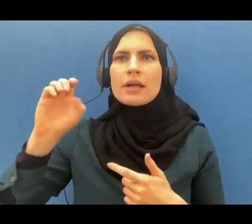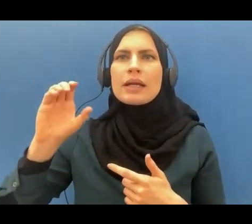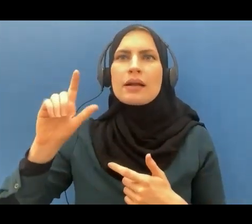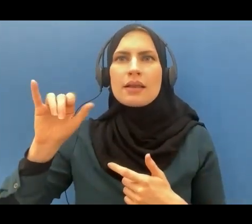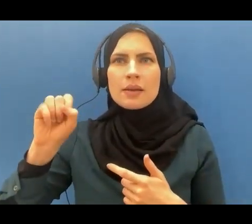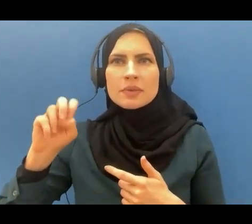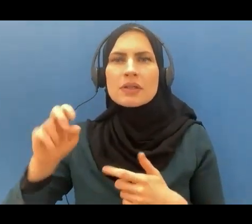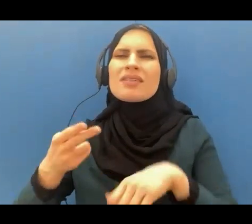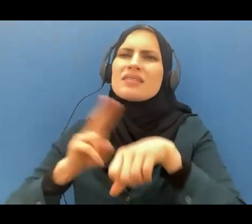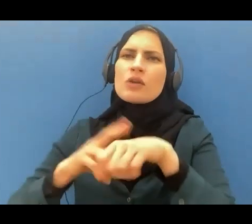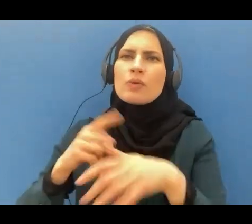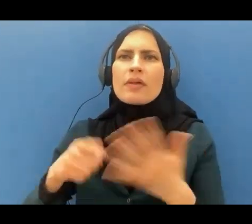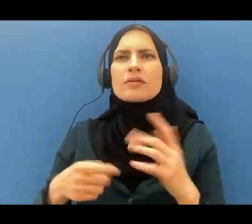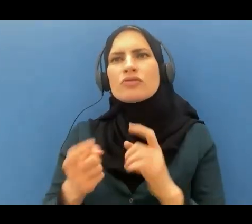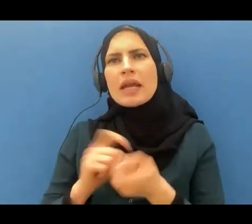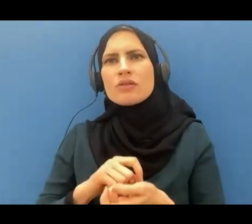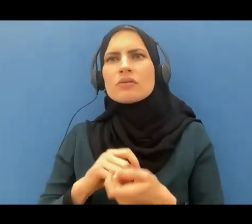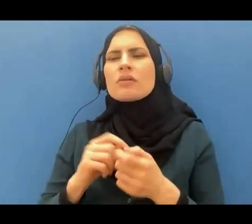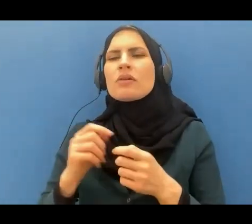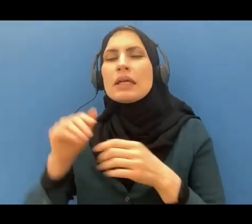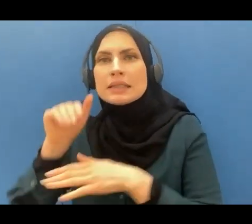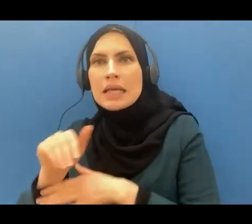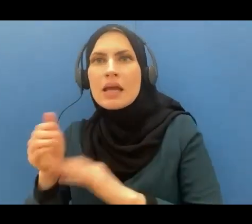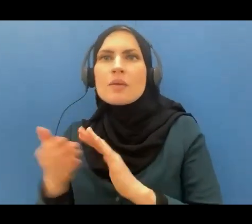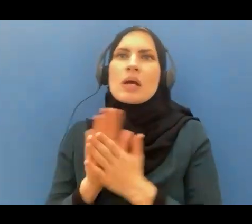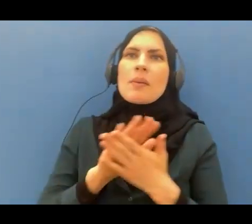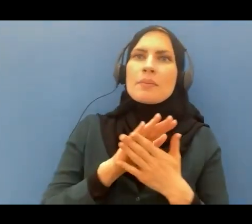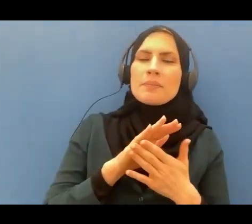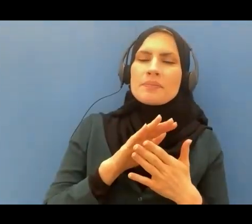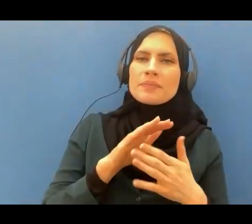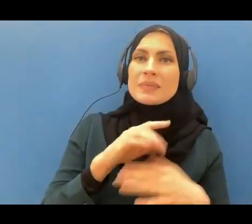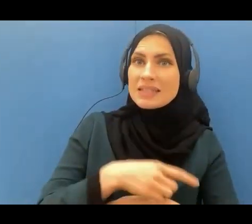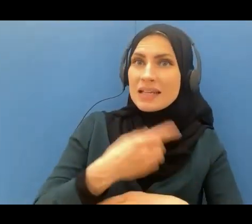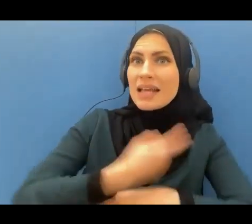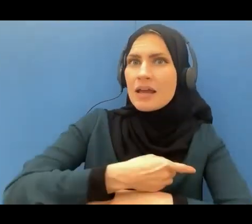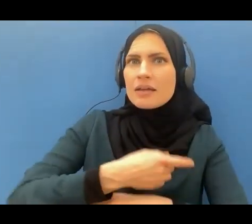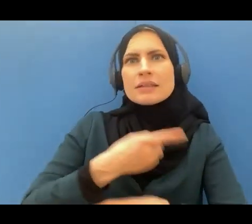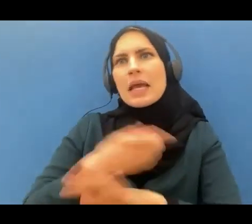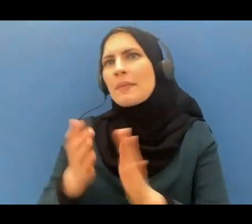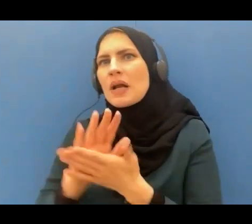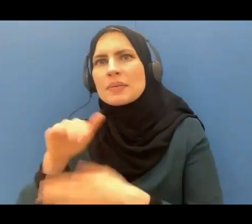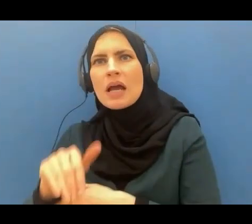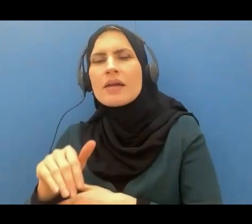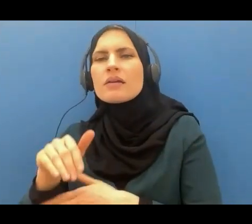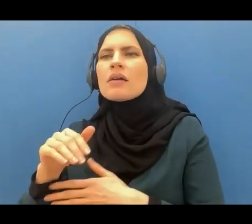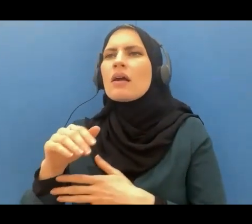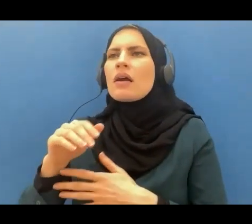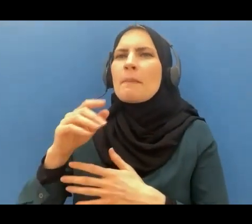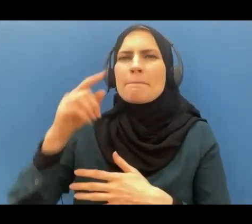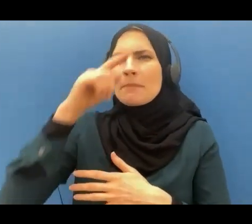into dark night when black clouds cover the sky and we have no access to